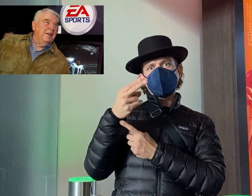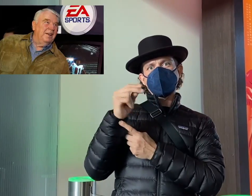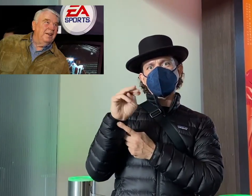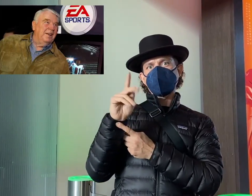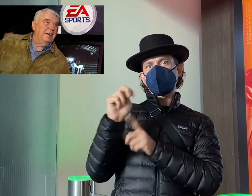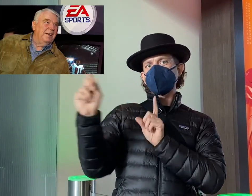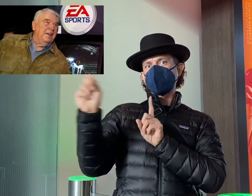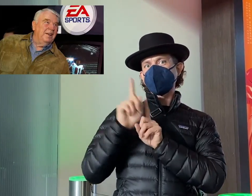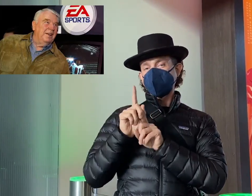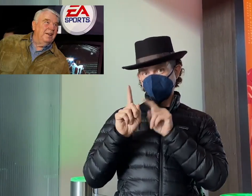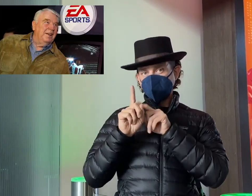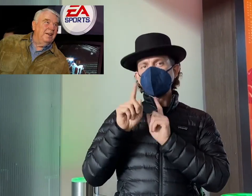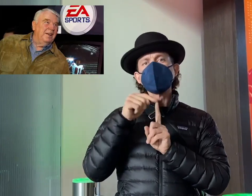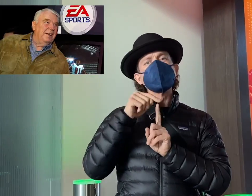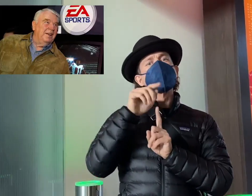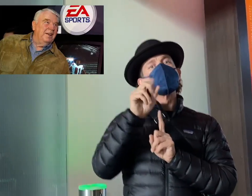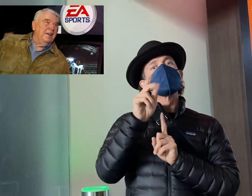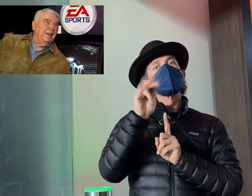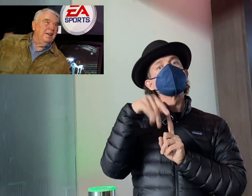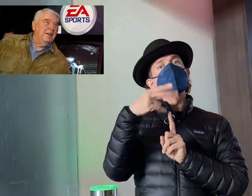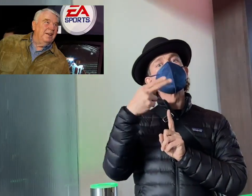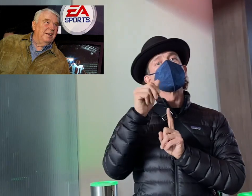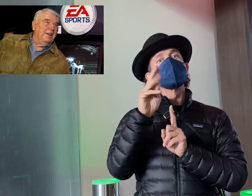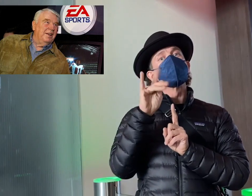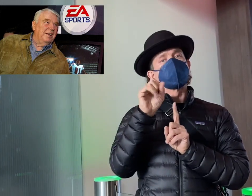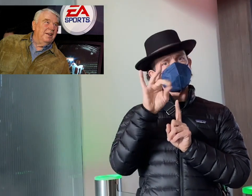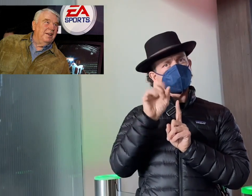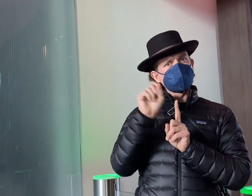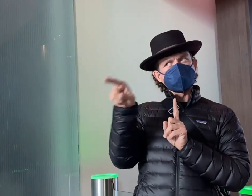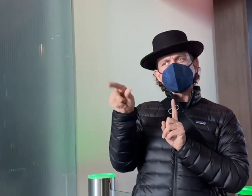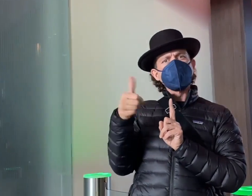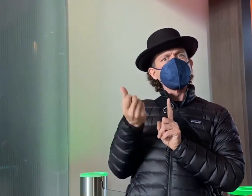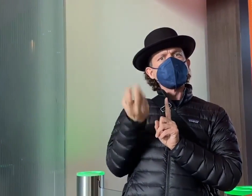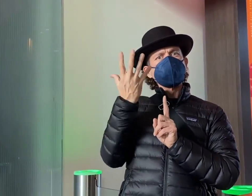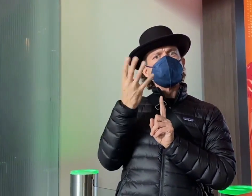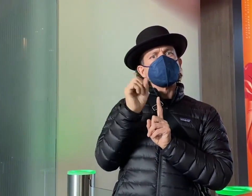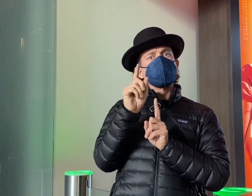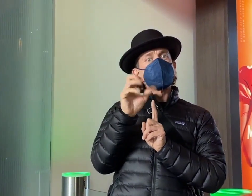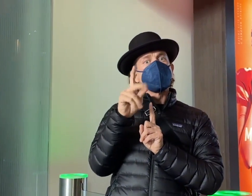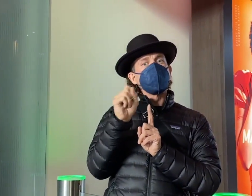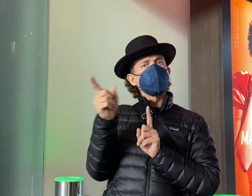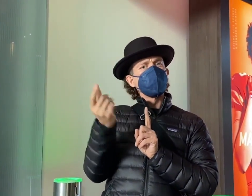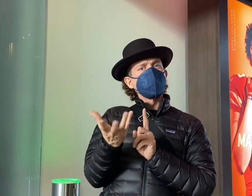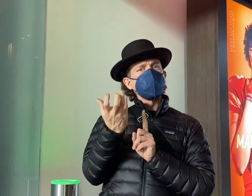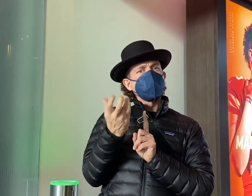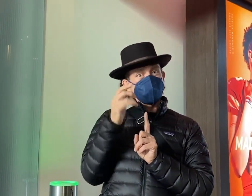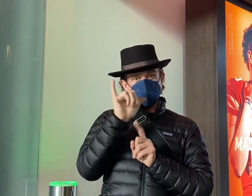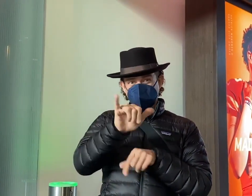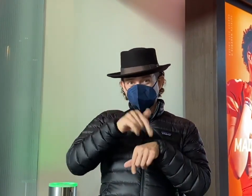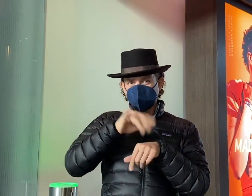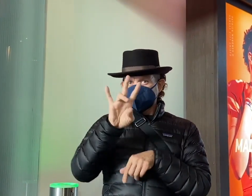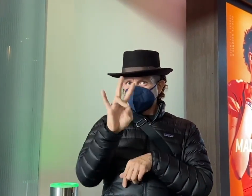asked John how much stock John wanted. Keep in mind, at the time, it was valued at $7.50 a share.